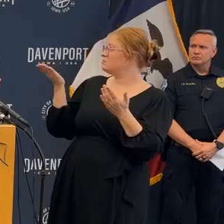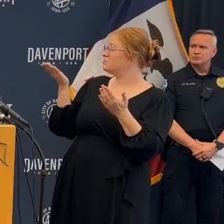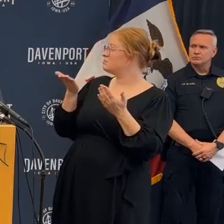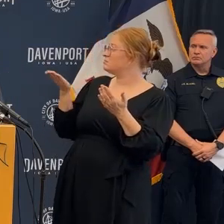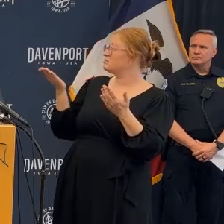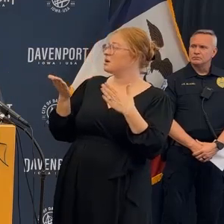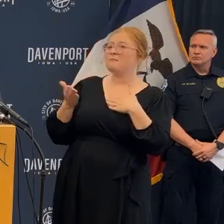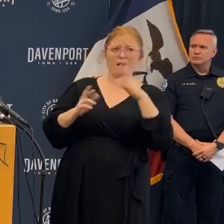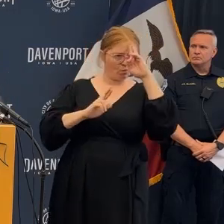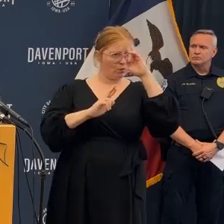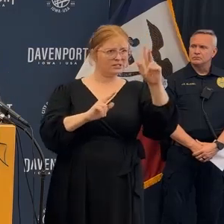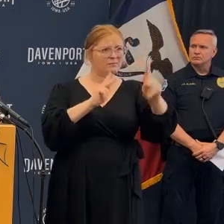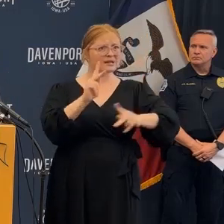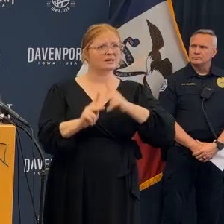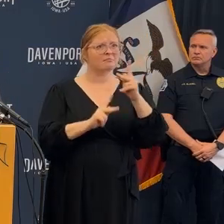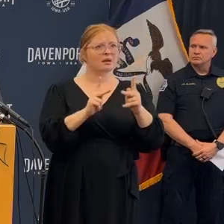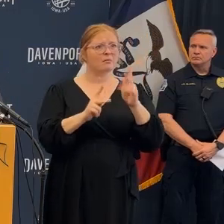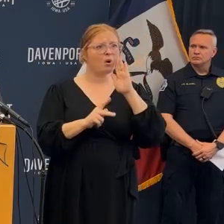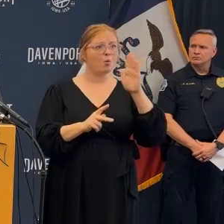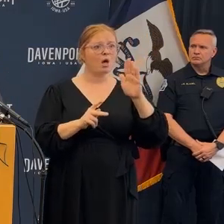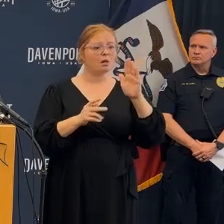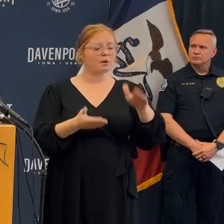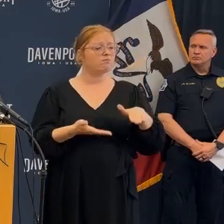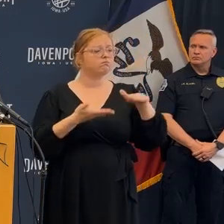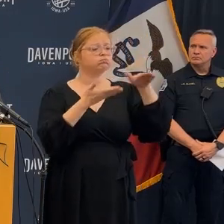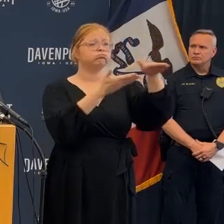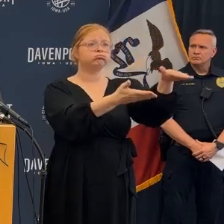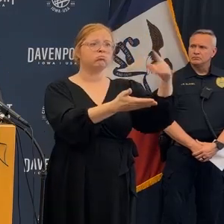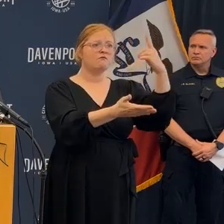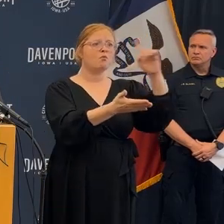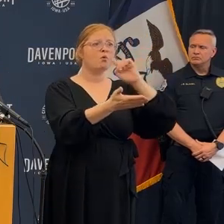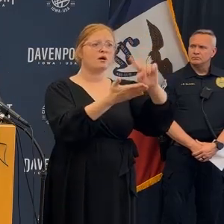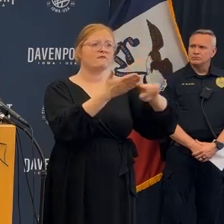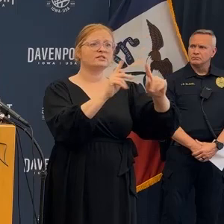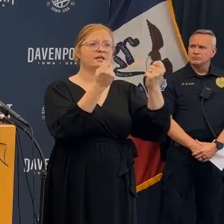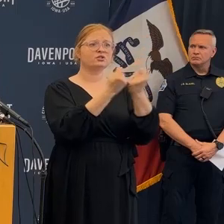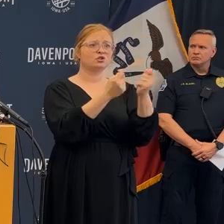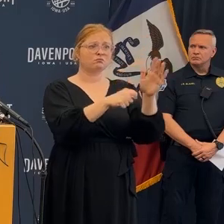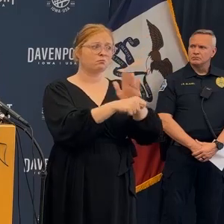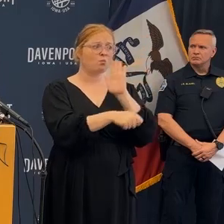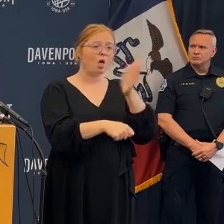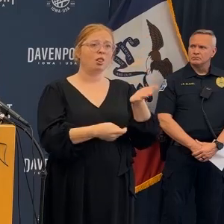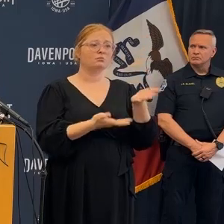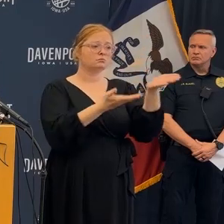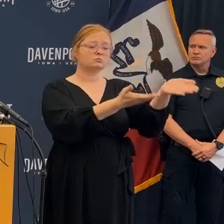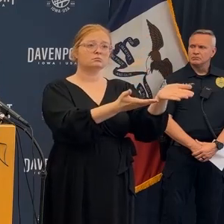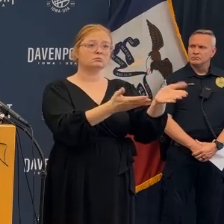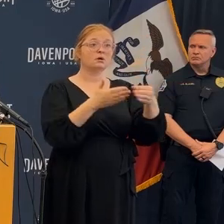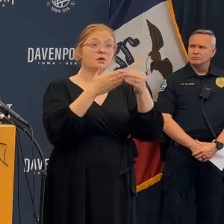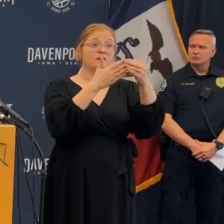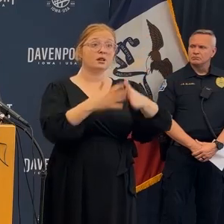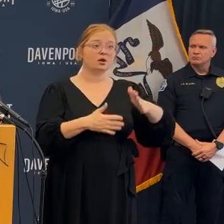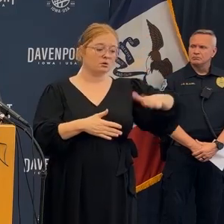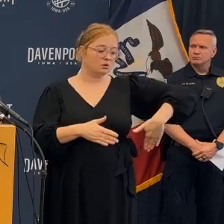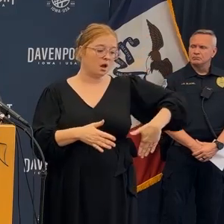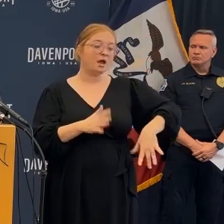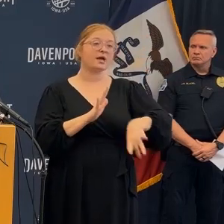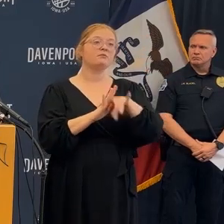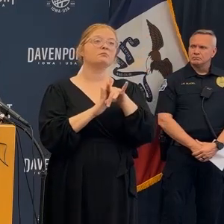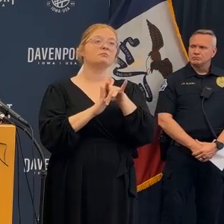documentation videos photos logs from respected folks that are keeping everything